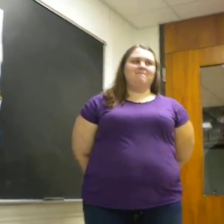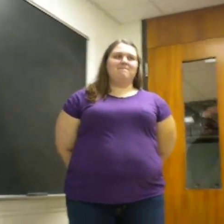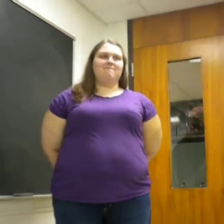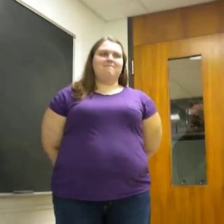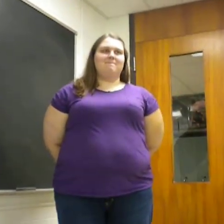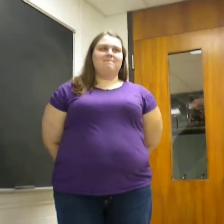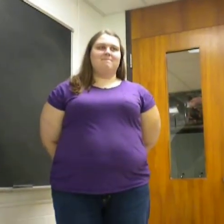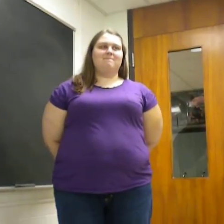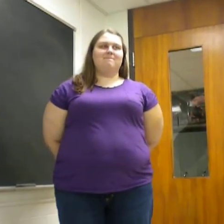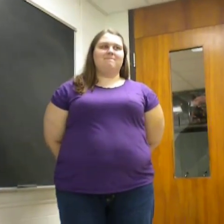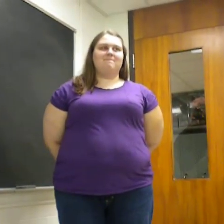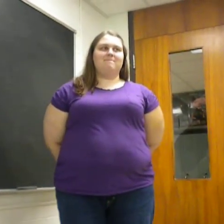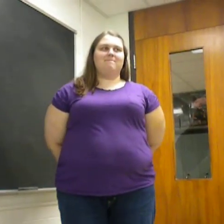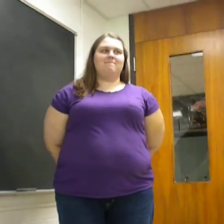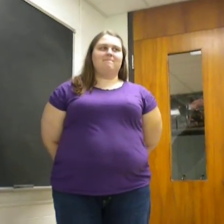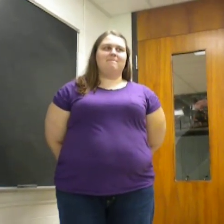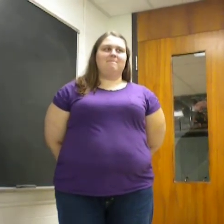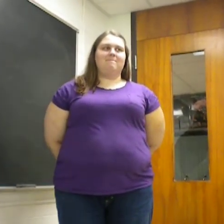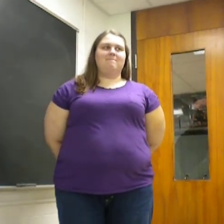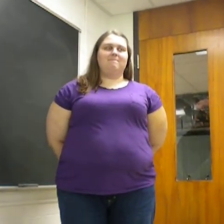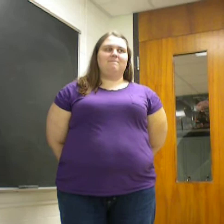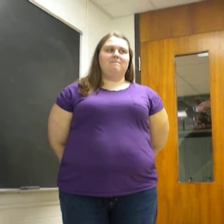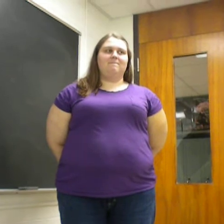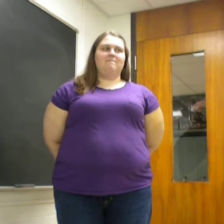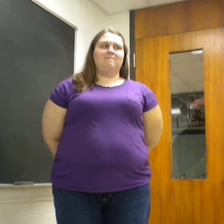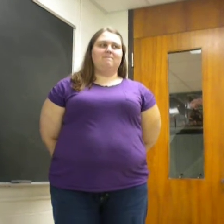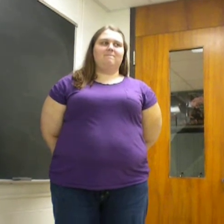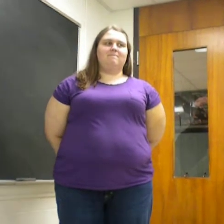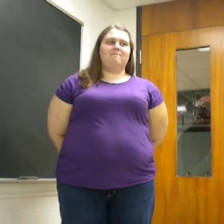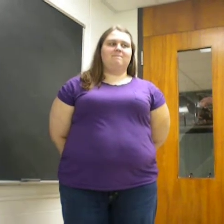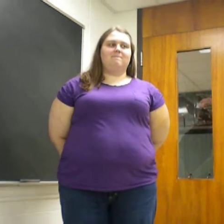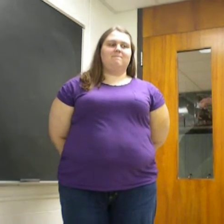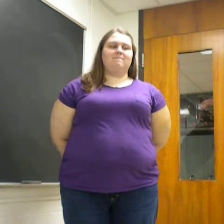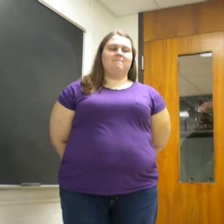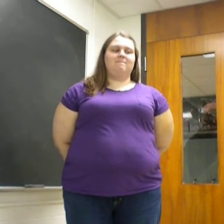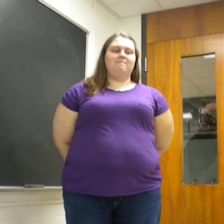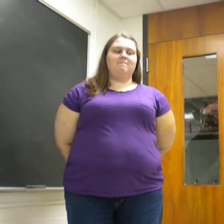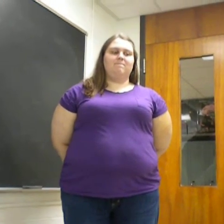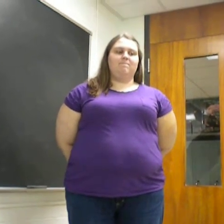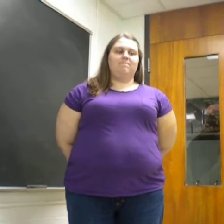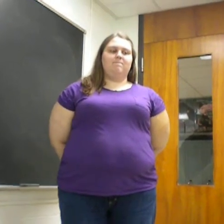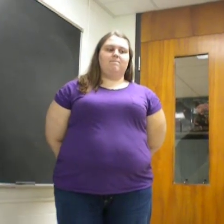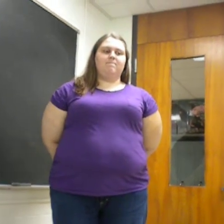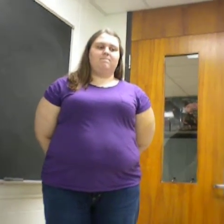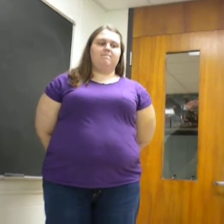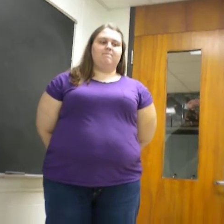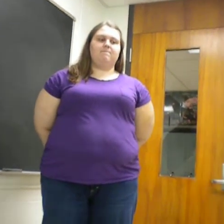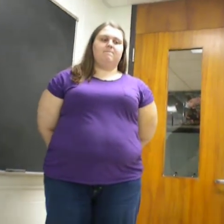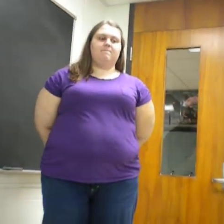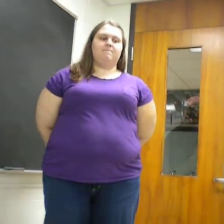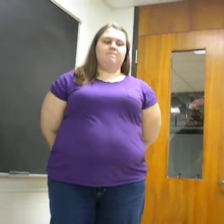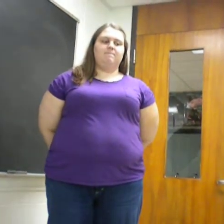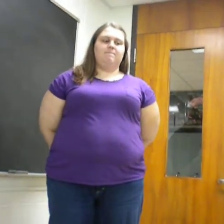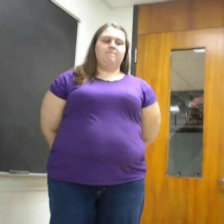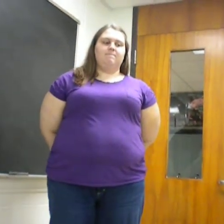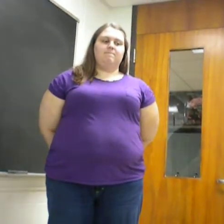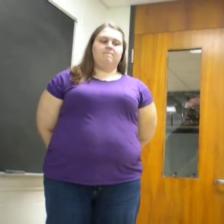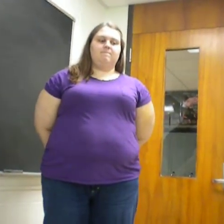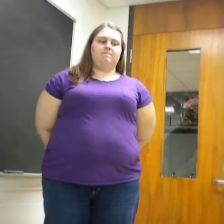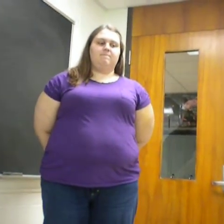You know, when Chris first approached me to speak at TED, I said no, because I felt like I wasn't going to be able to make that personal